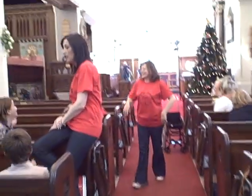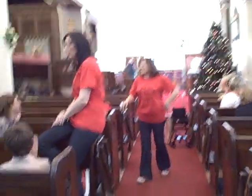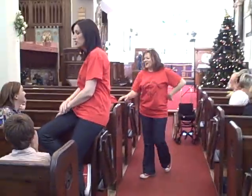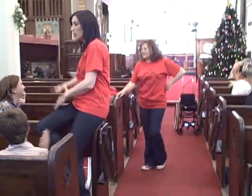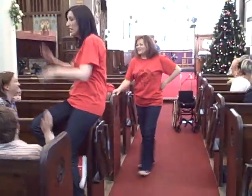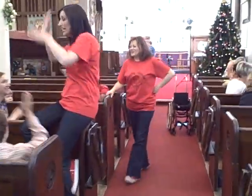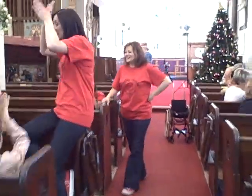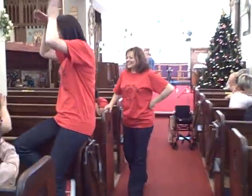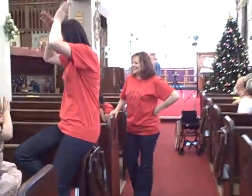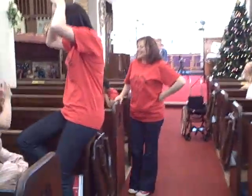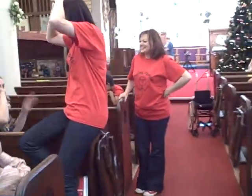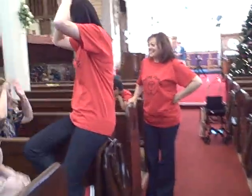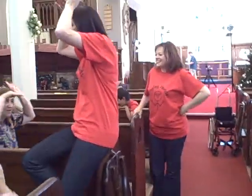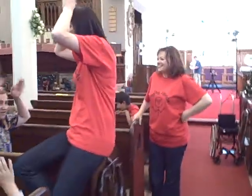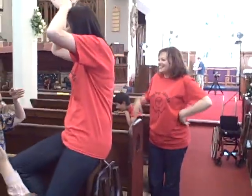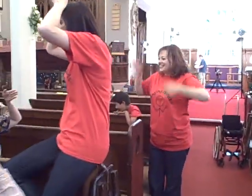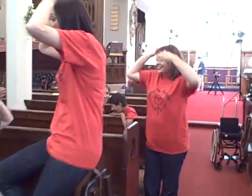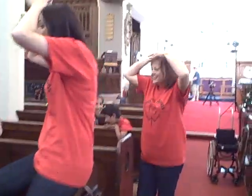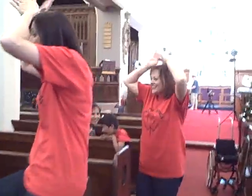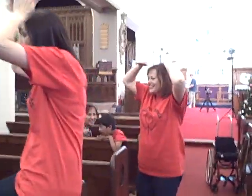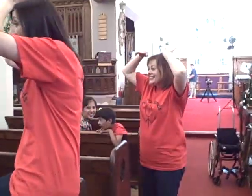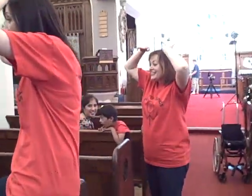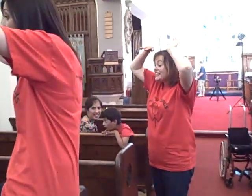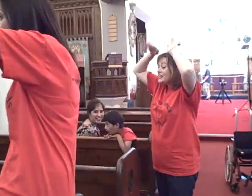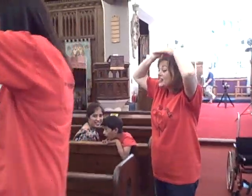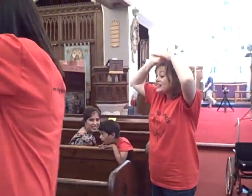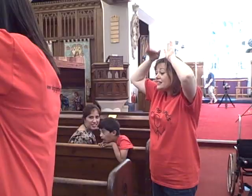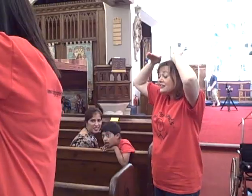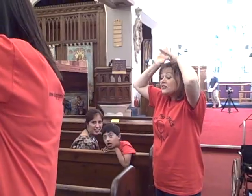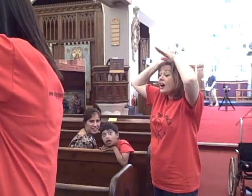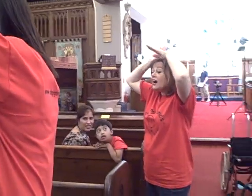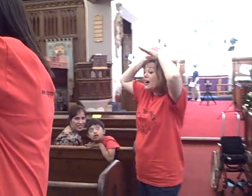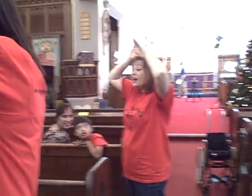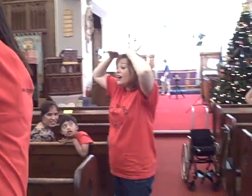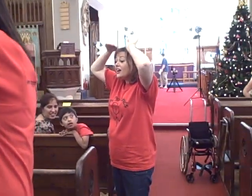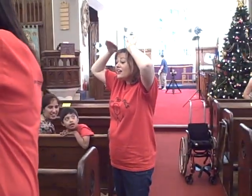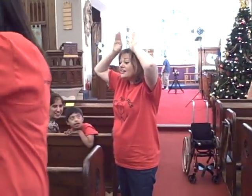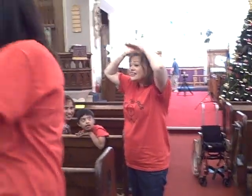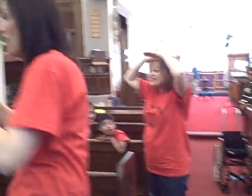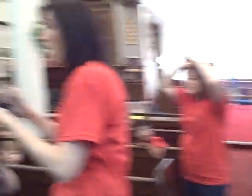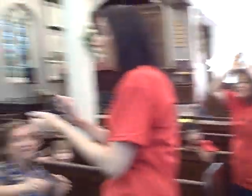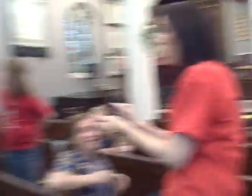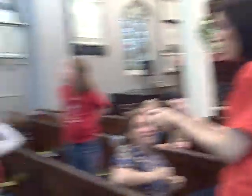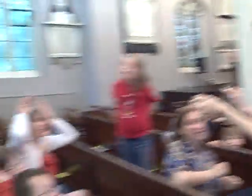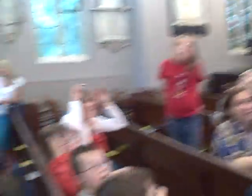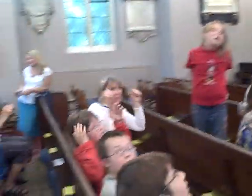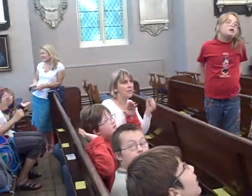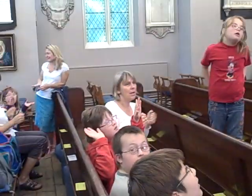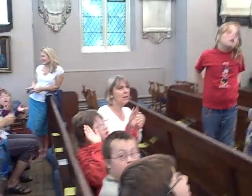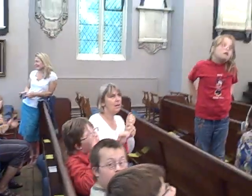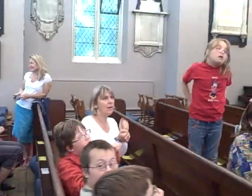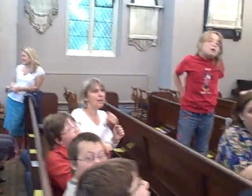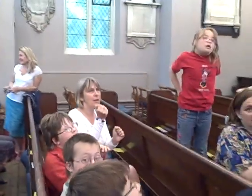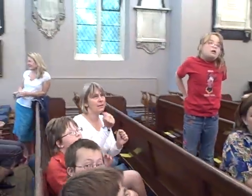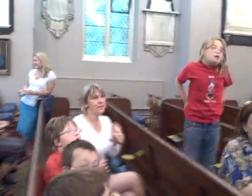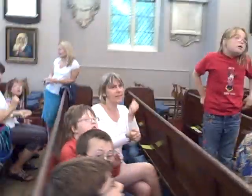Little donkey, little donkey, on a dusty